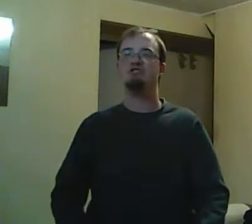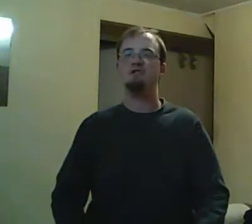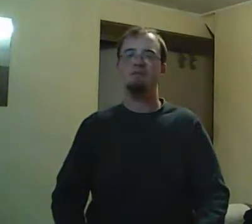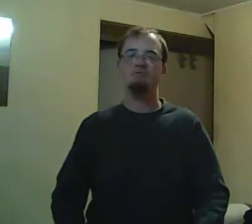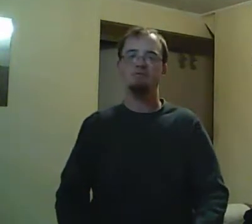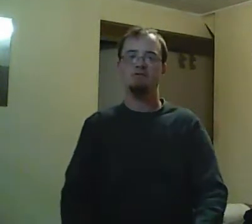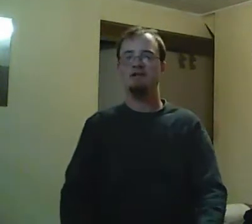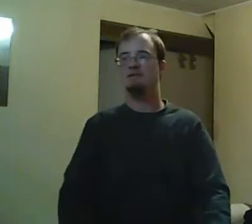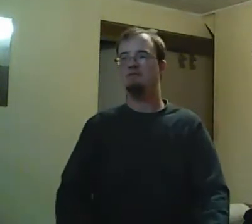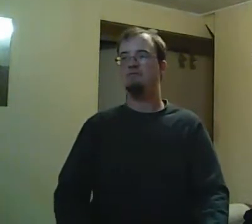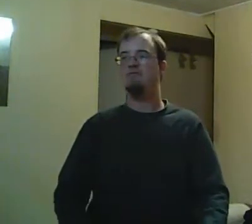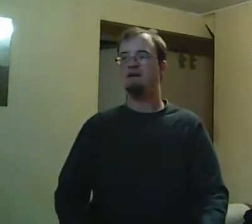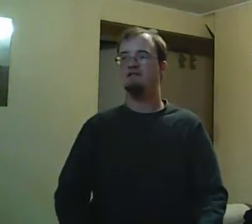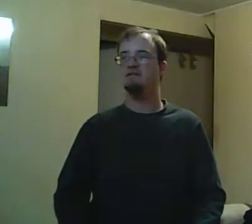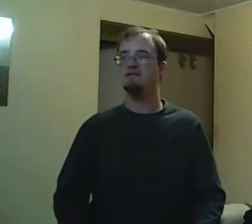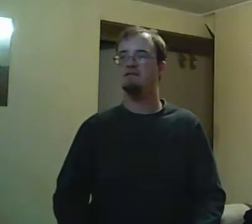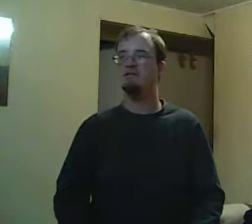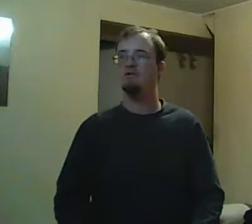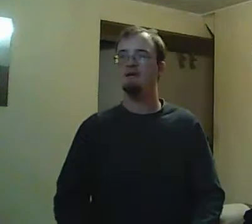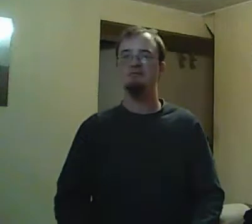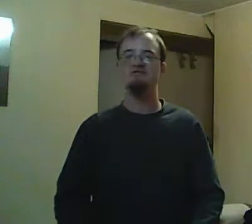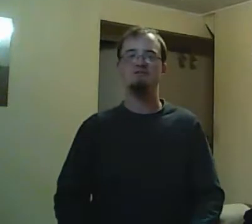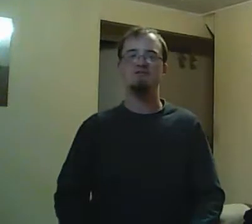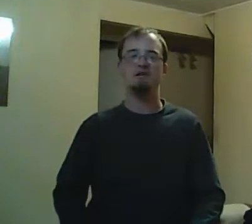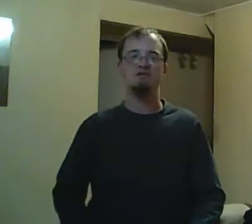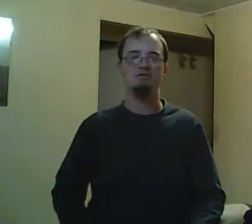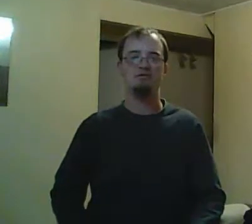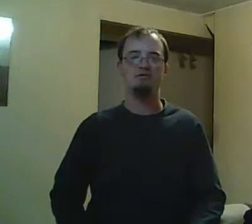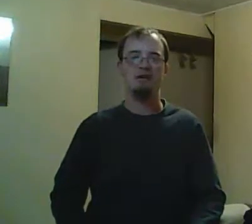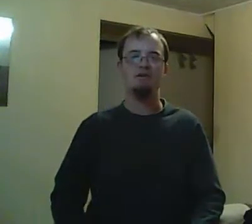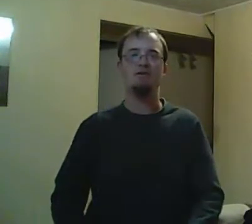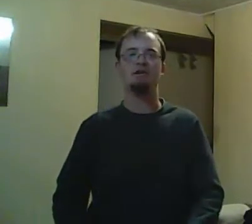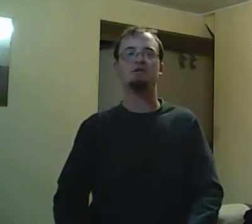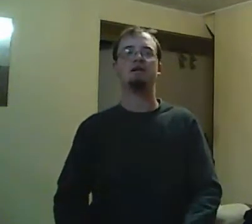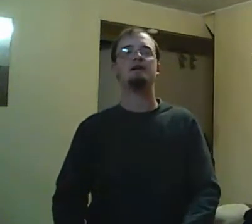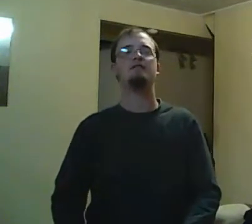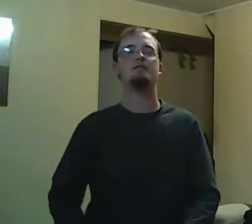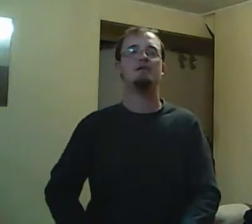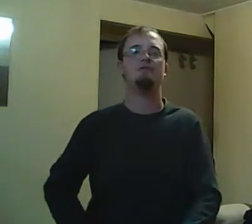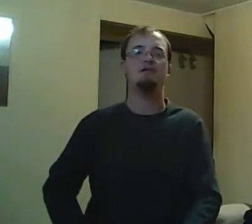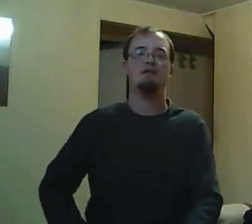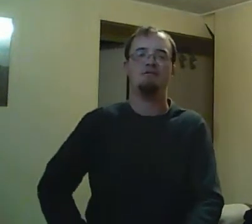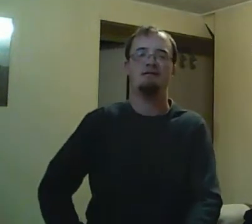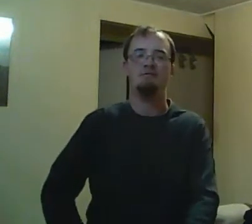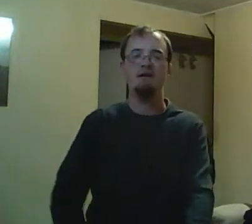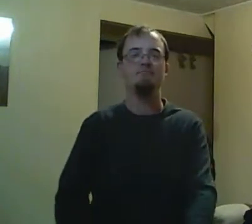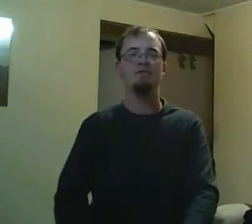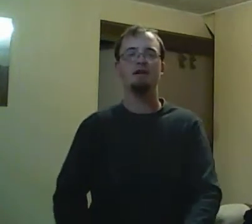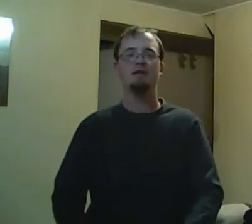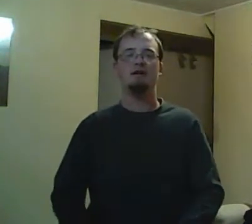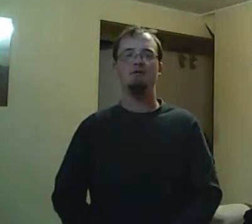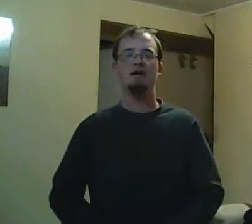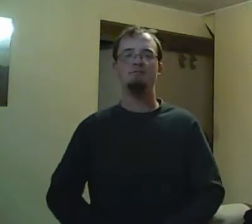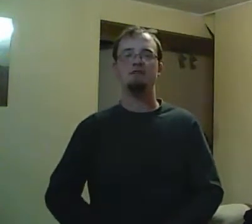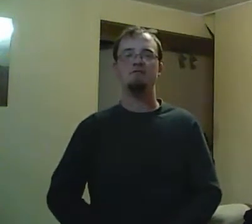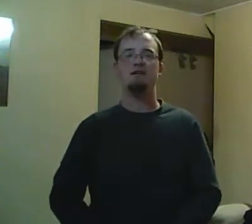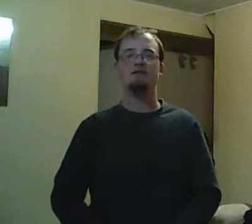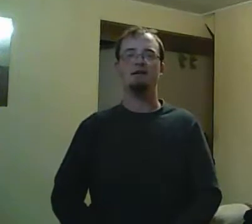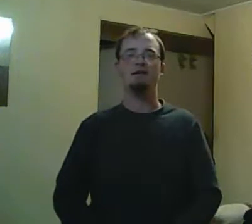October 11 of 2019, 15 years after Time Stands Still Part 2, the episode that shook up Degrassi was